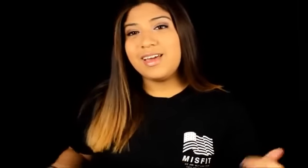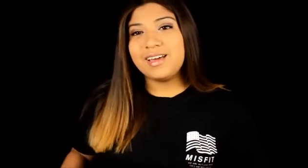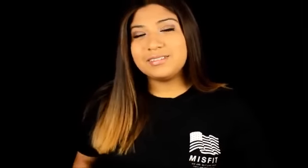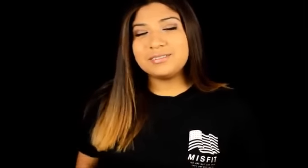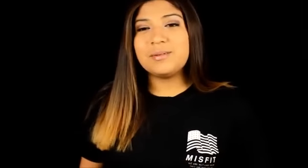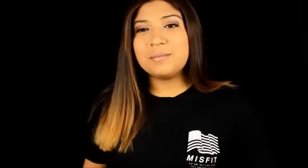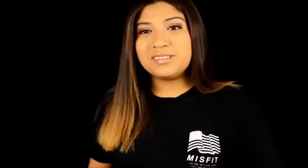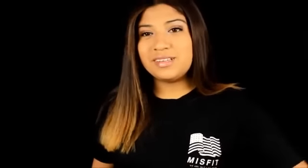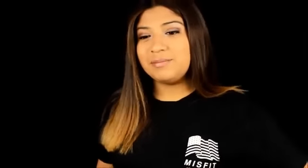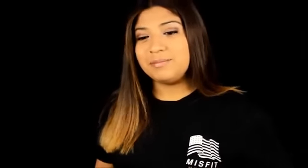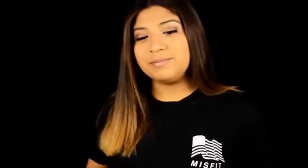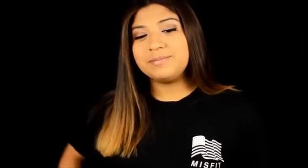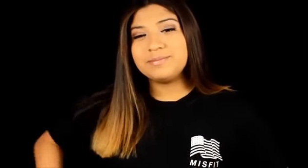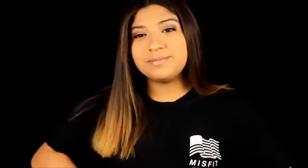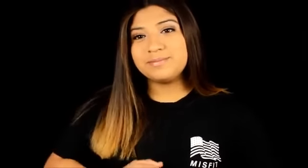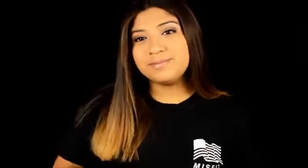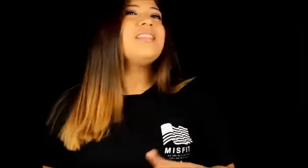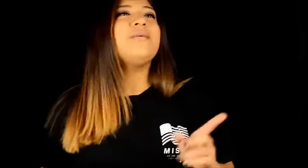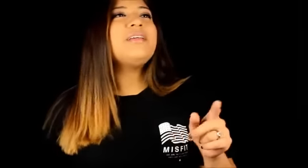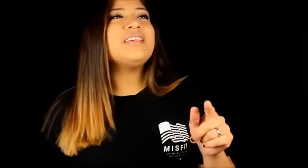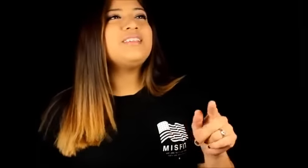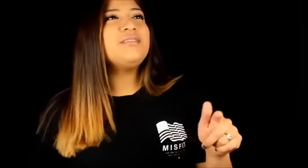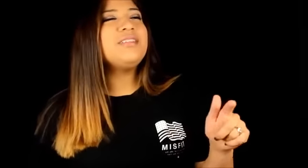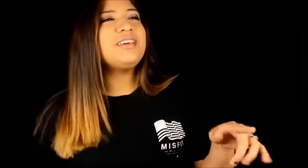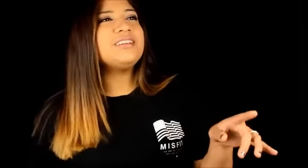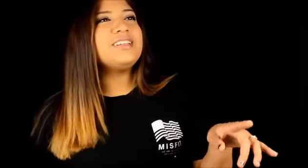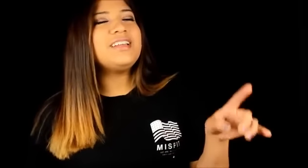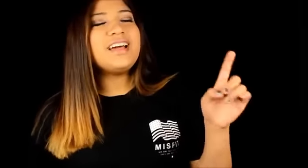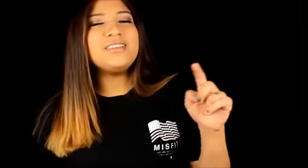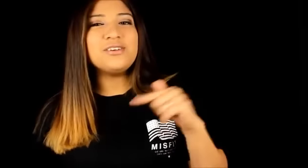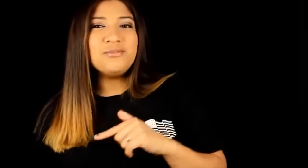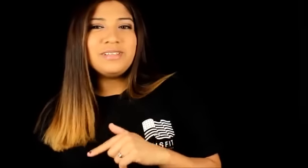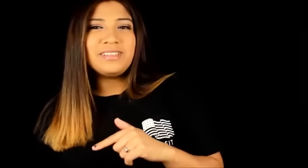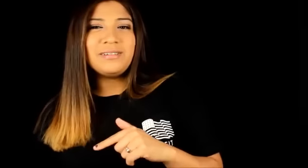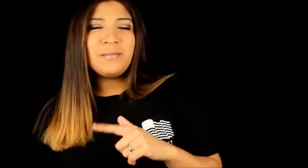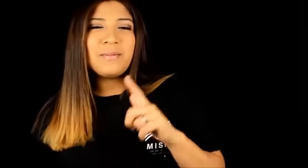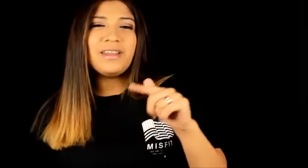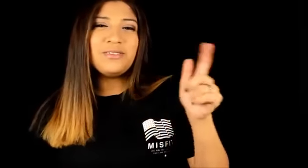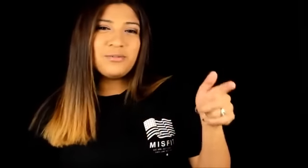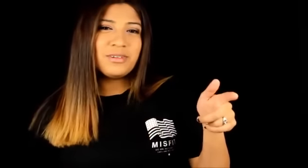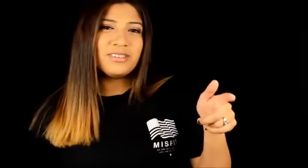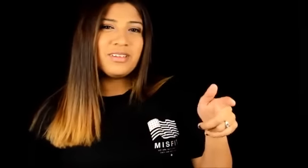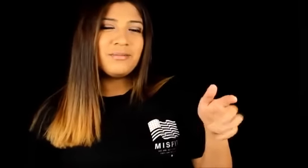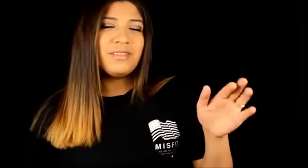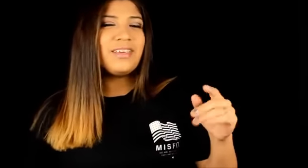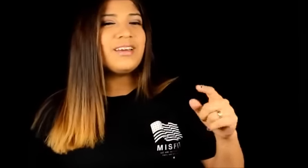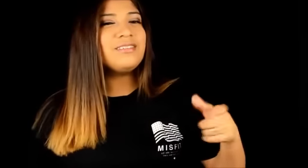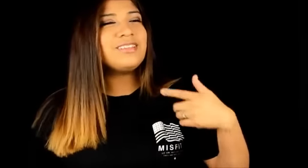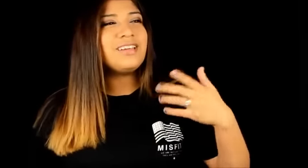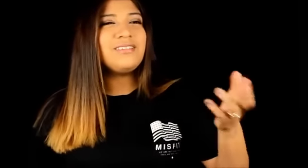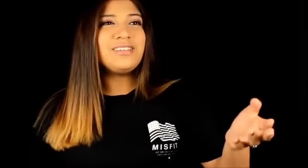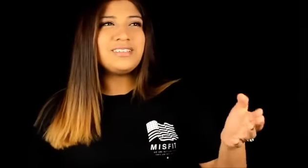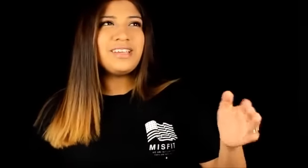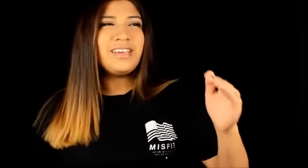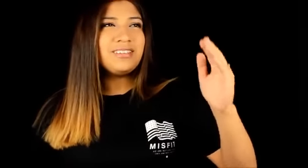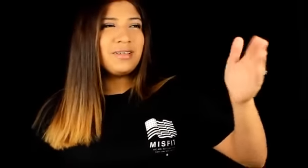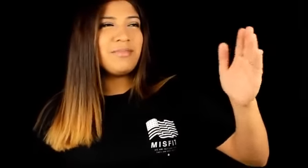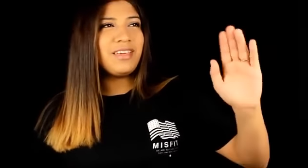yeah miss him now wait that sounded like I said I don't miss him but I do miss him like I was like I was gonna say something